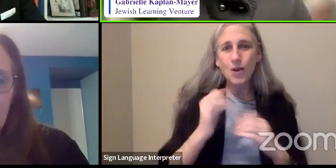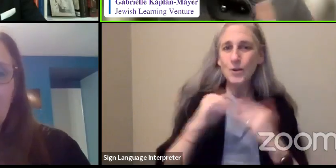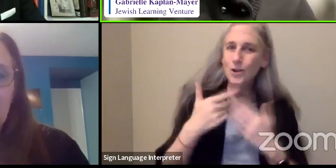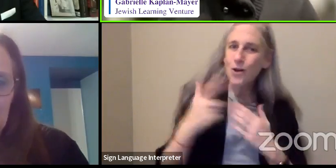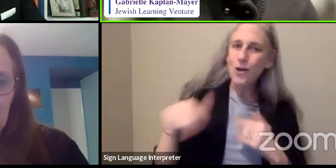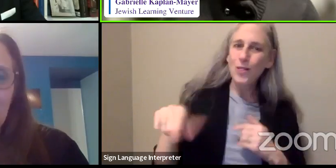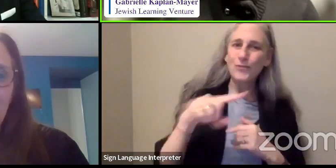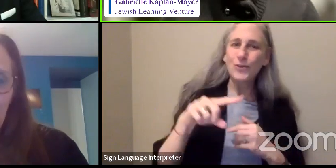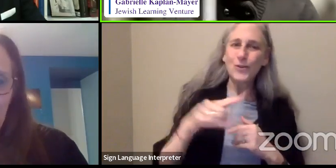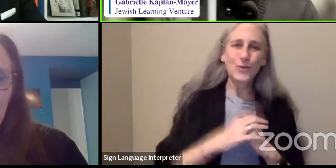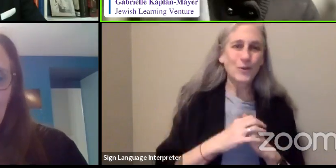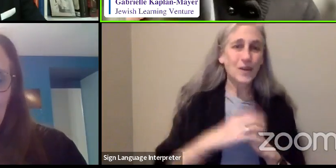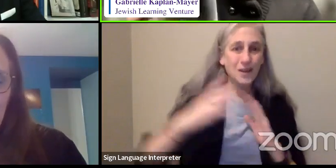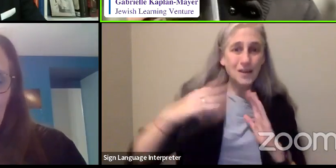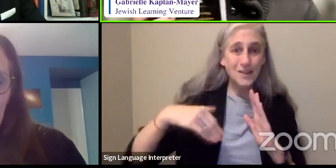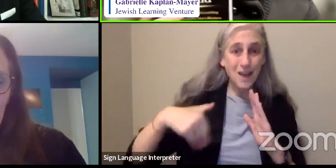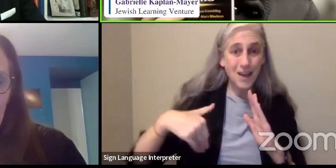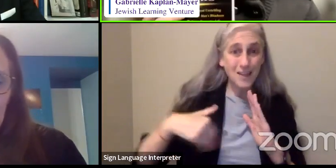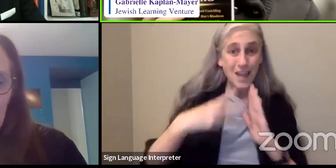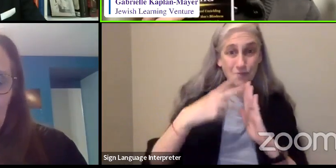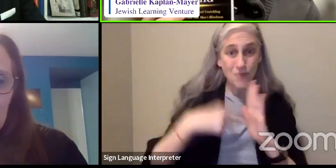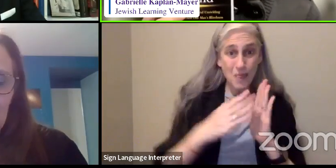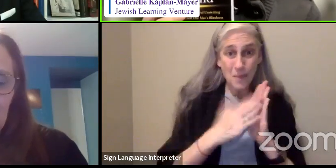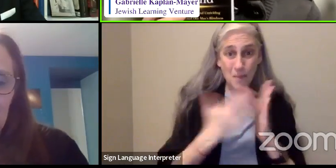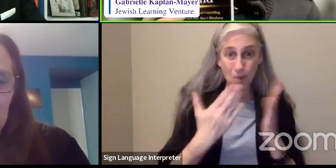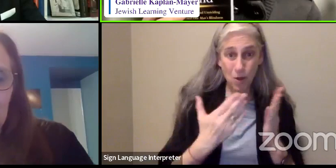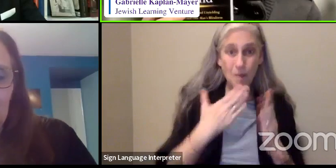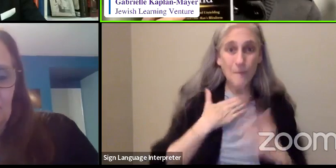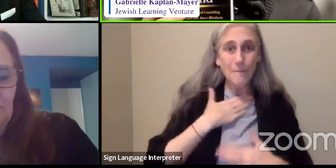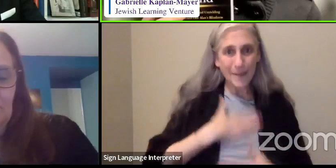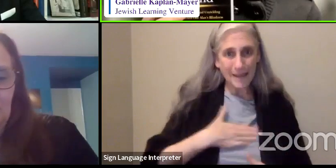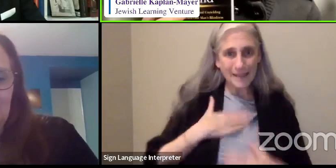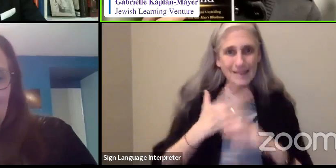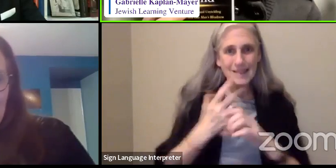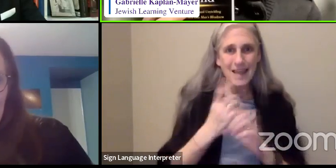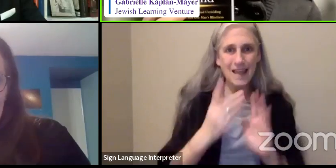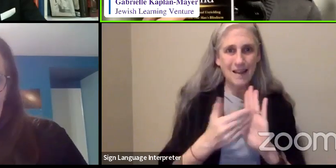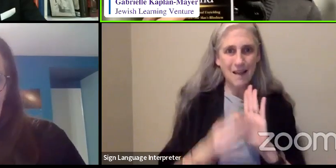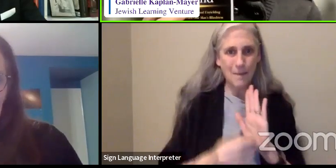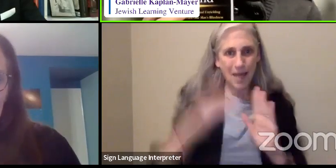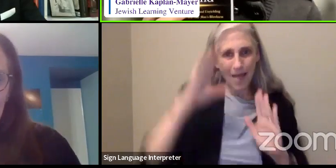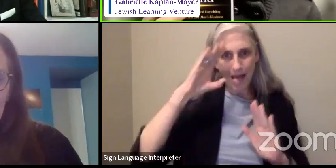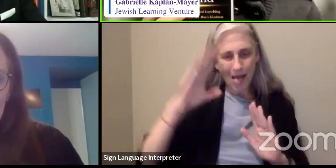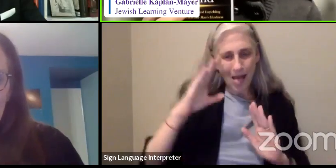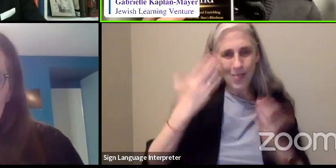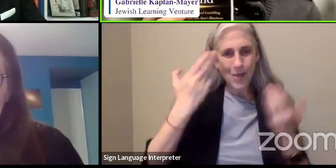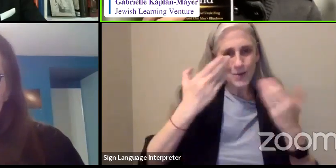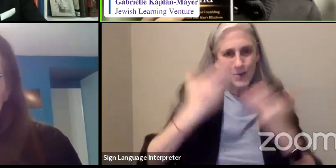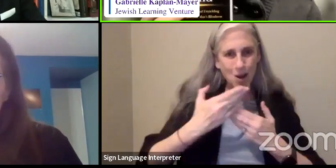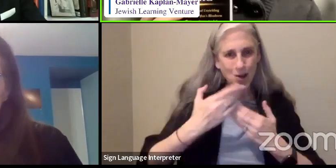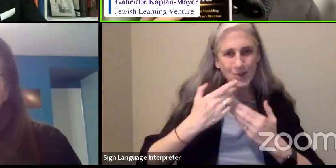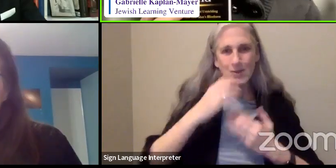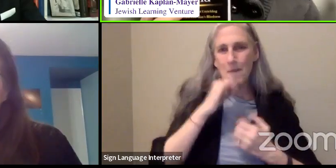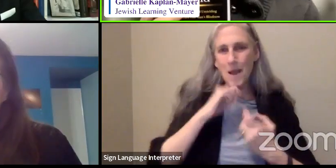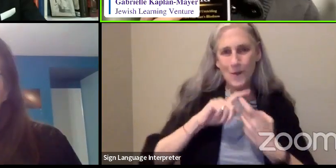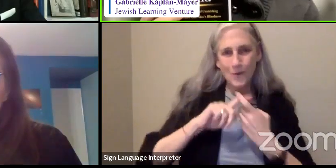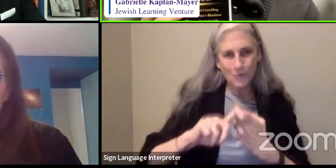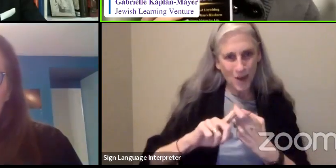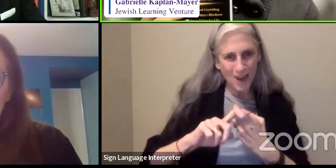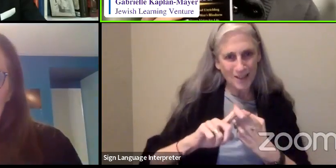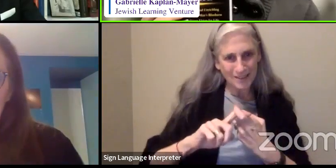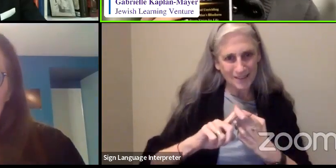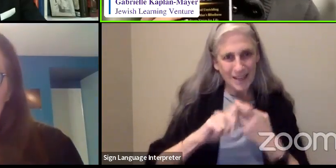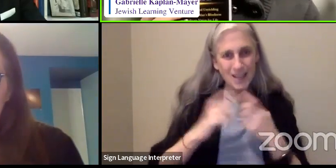who has not yet read the book to get your copy of Hello, Darkness, My Old Friend, to